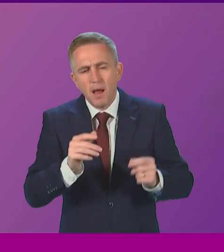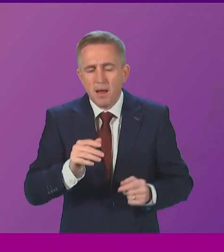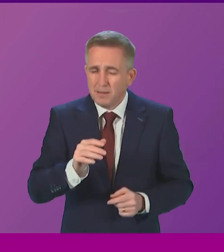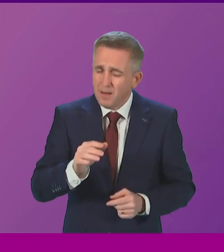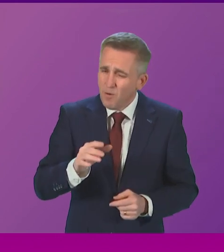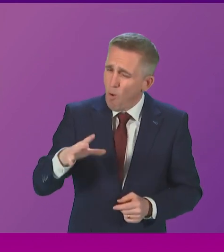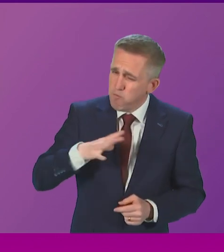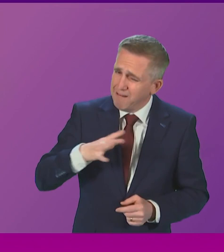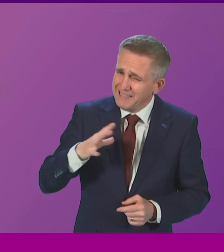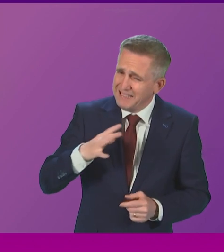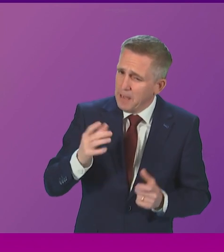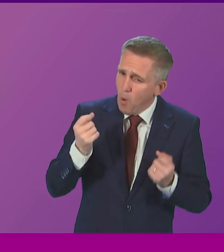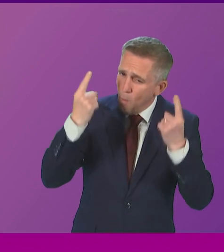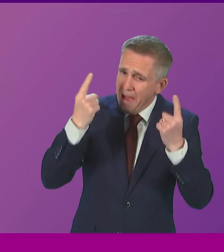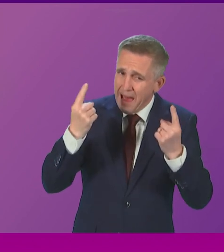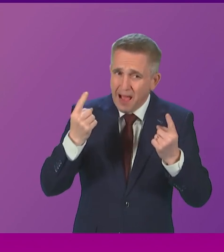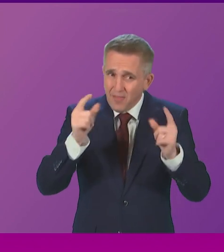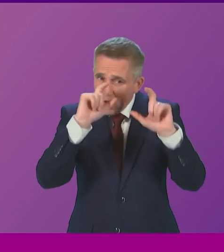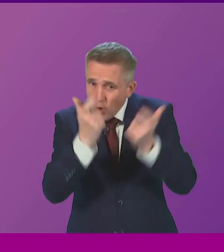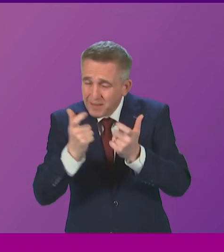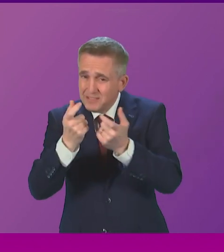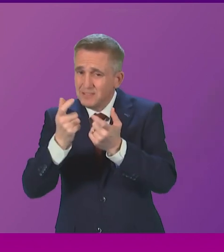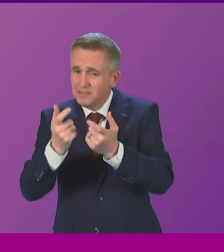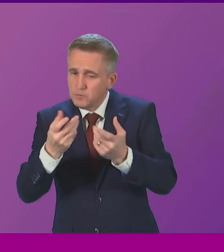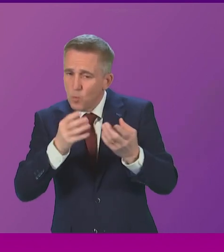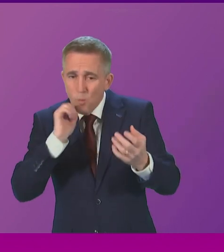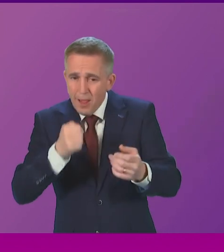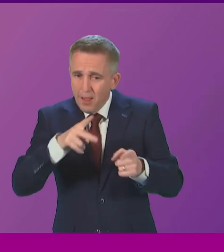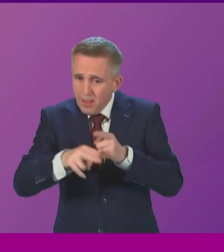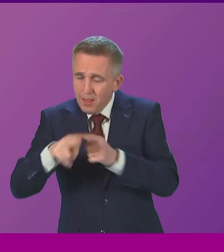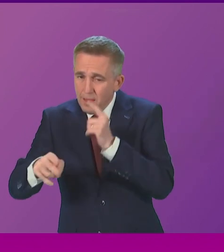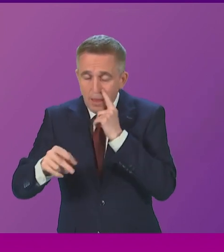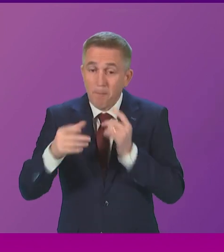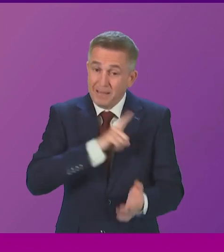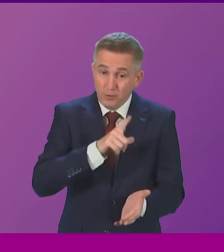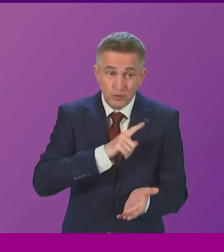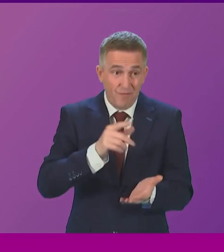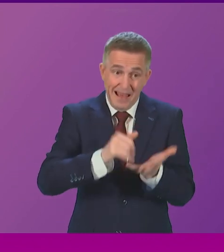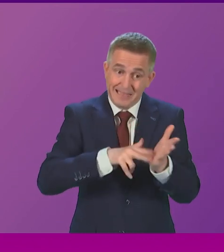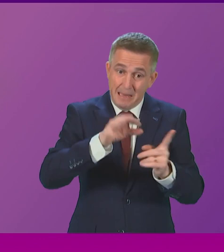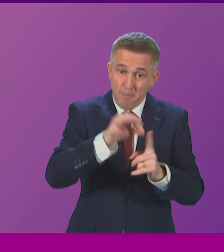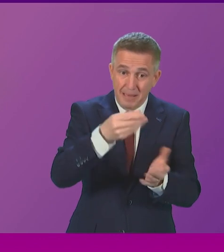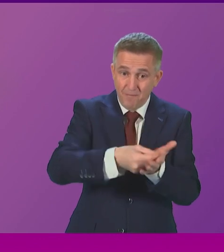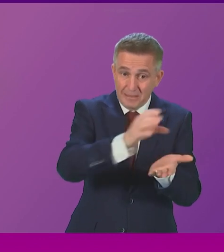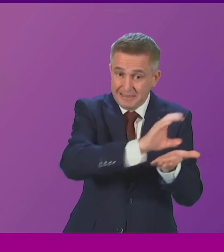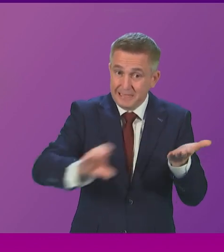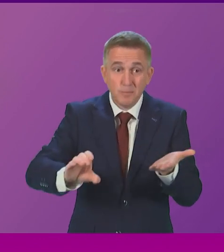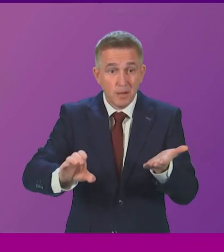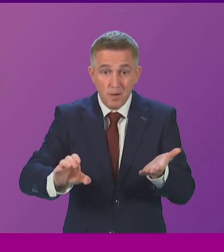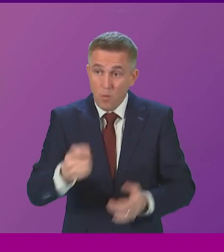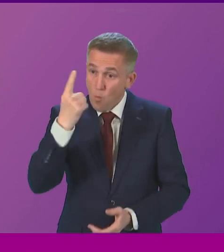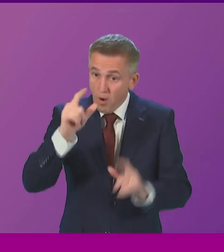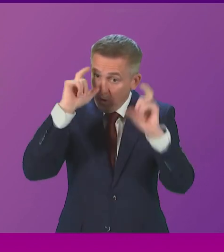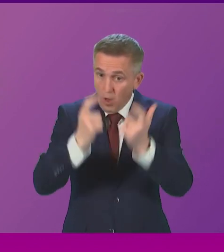drastic reduction some colleges will be making in response to the SNP funding settlement. One college is